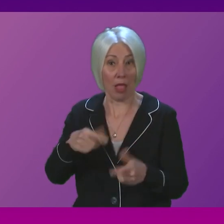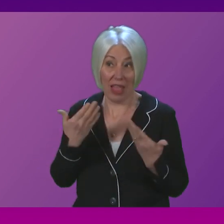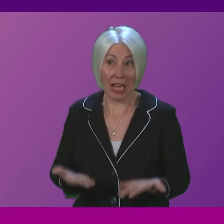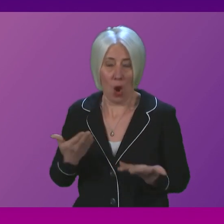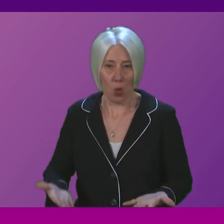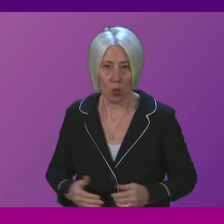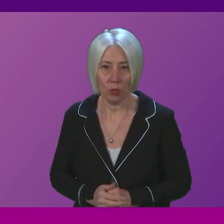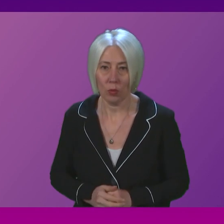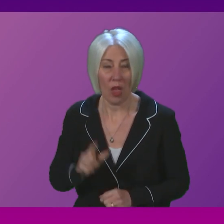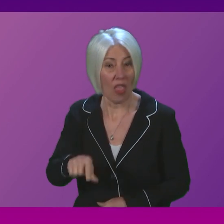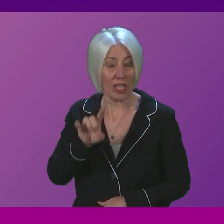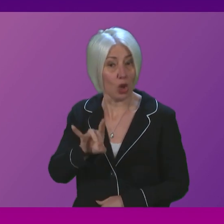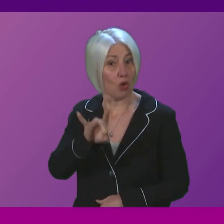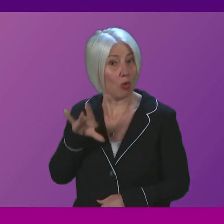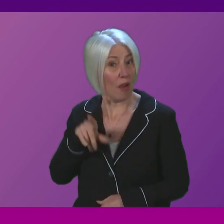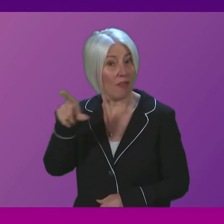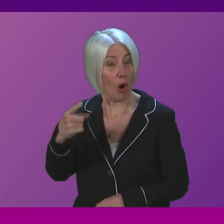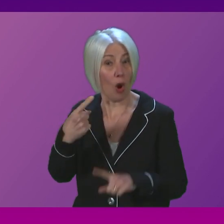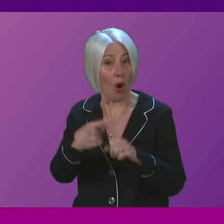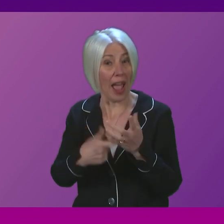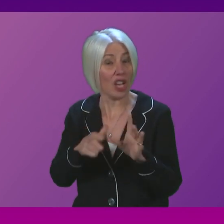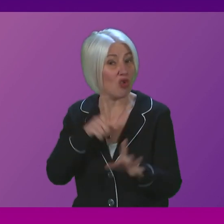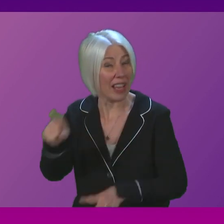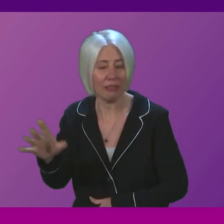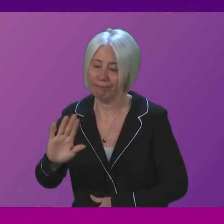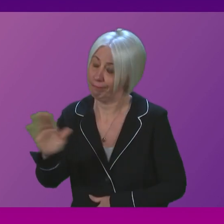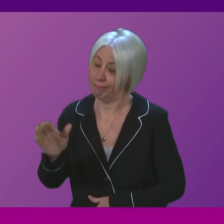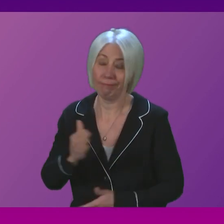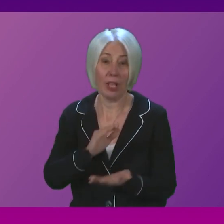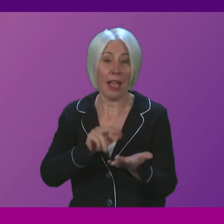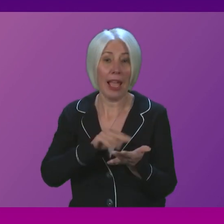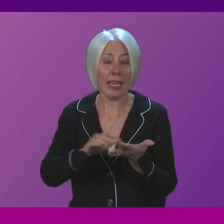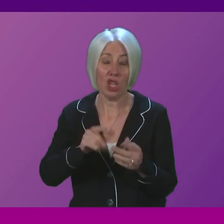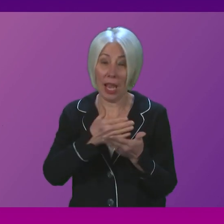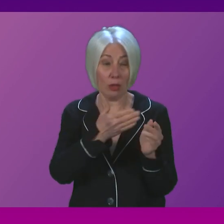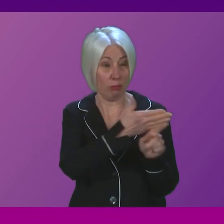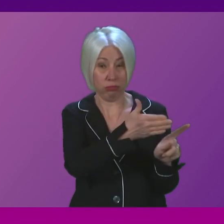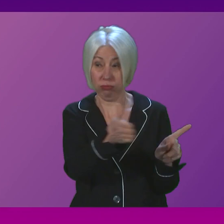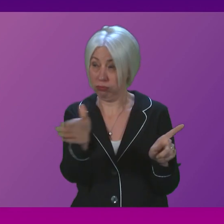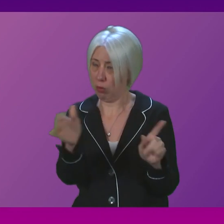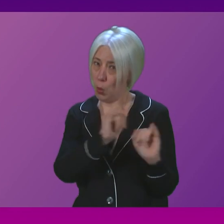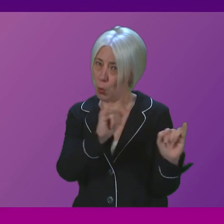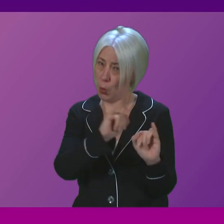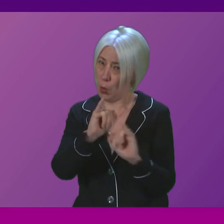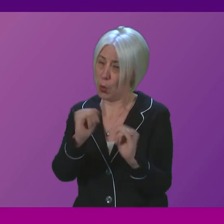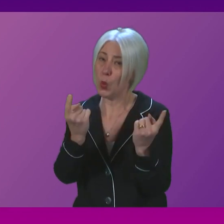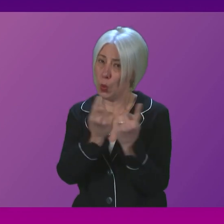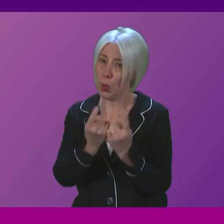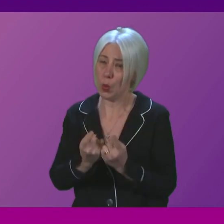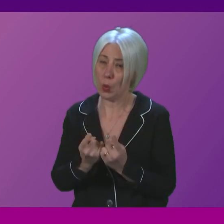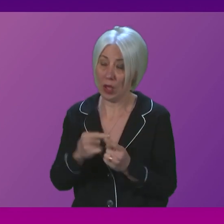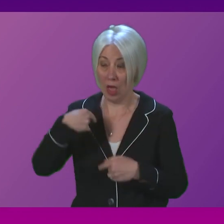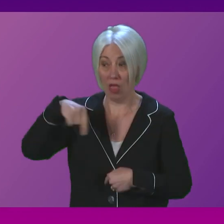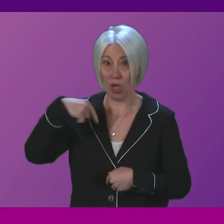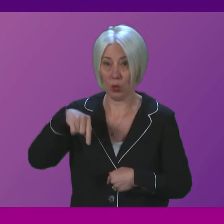problems are not unique to radiology. Across Scotland's NHS, serious issues are mounting. This week, health